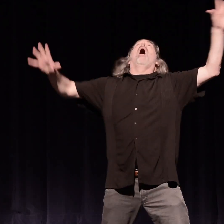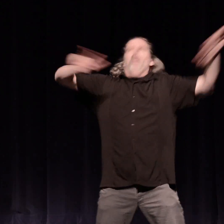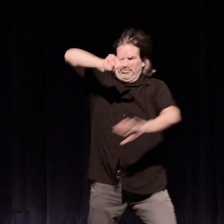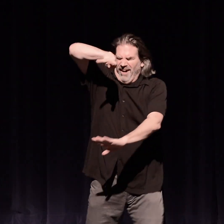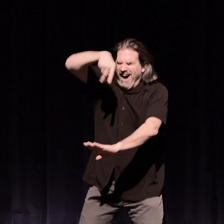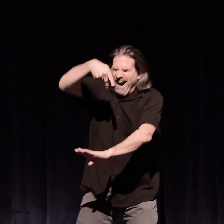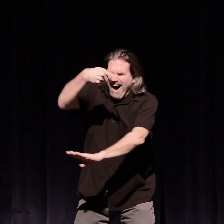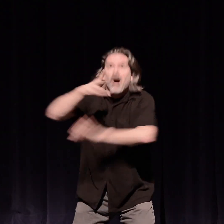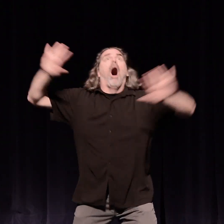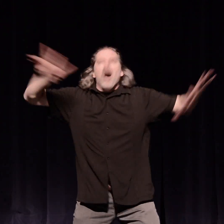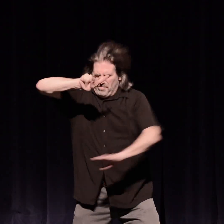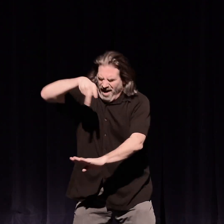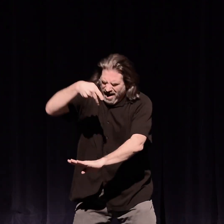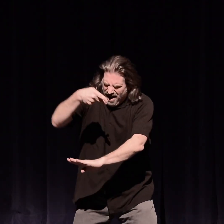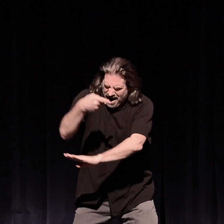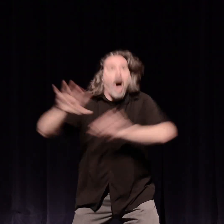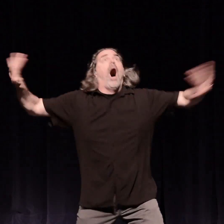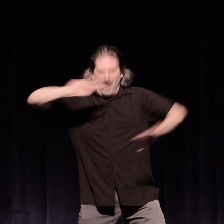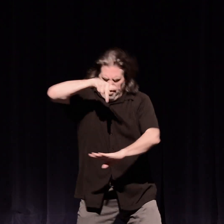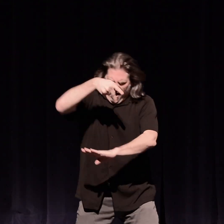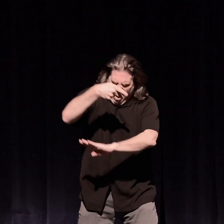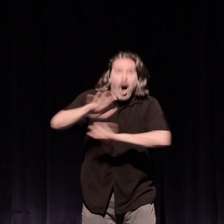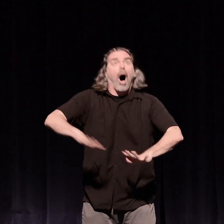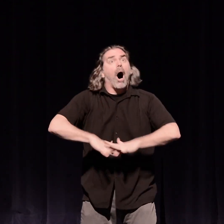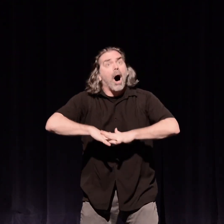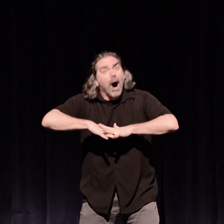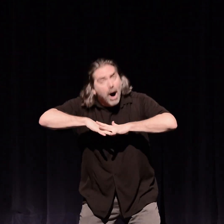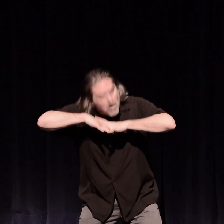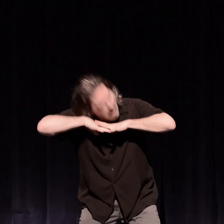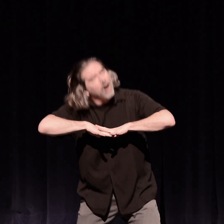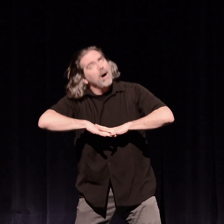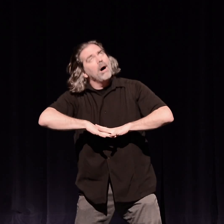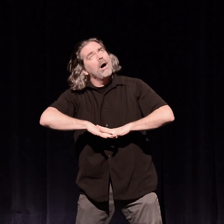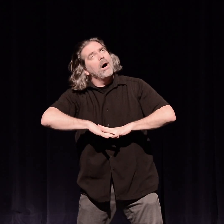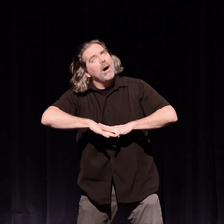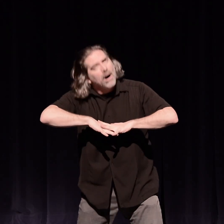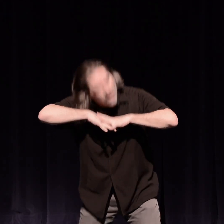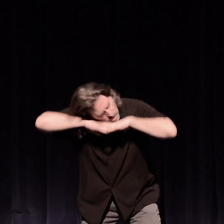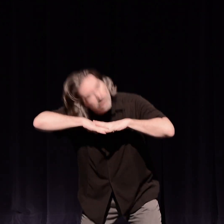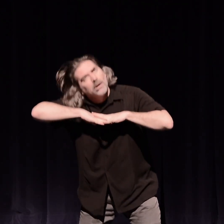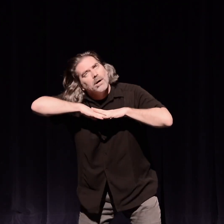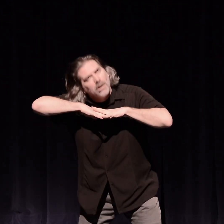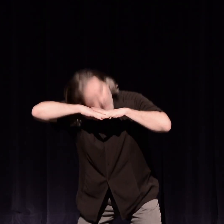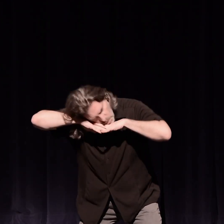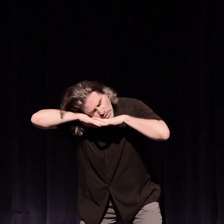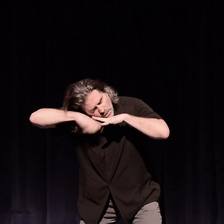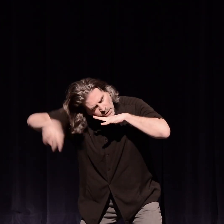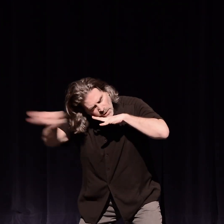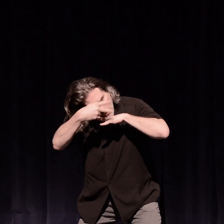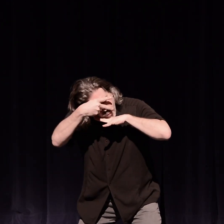the body, the body, and the